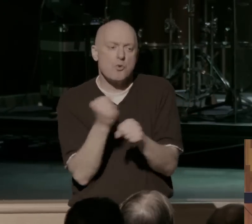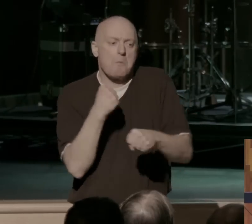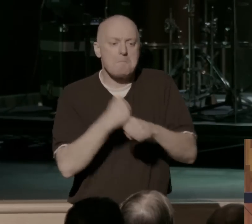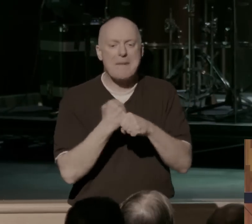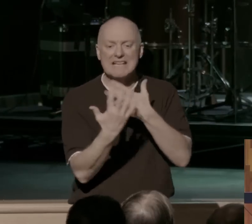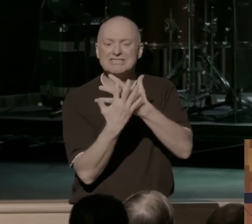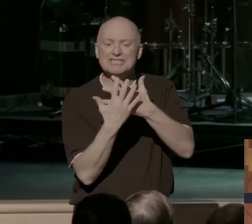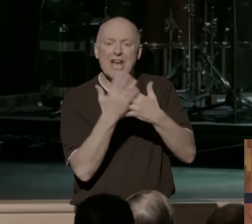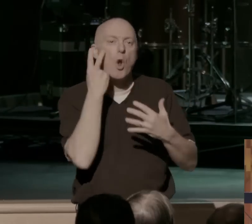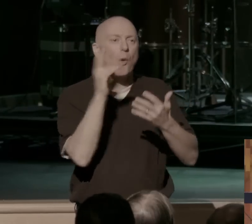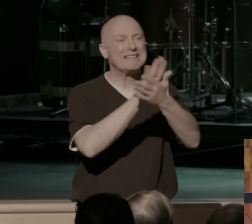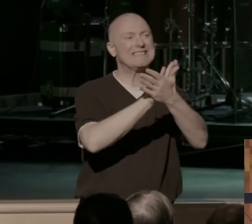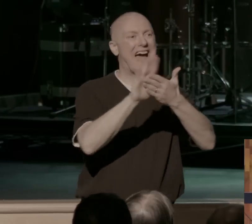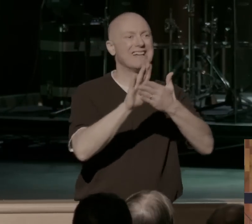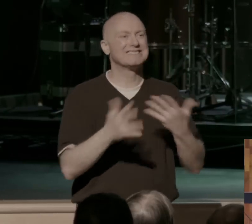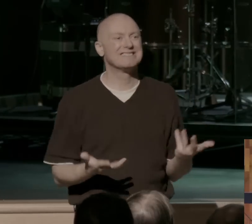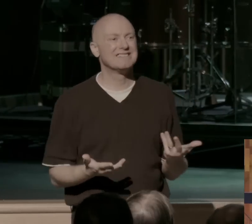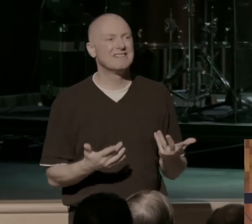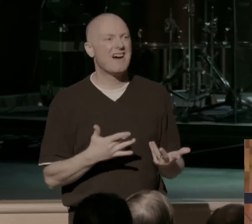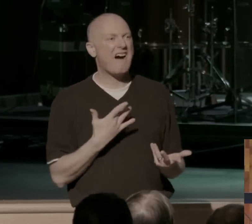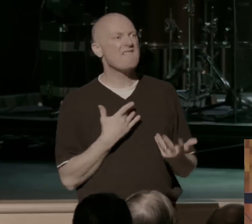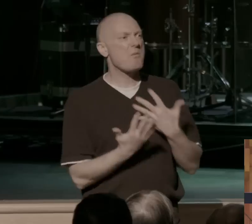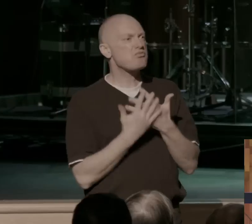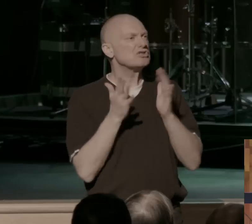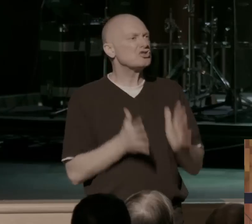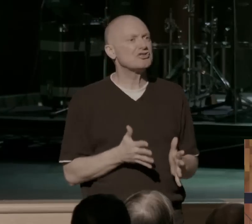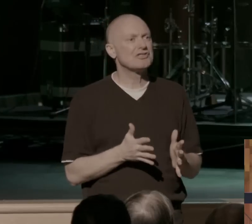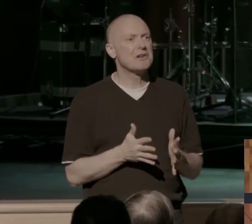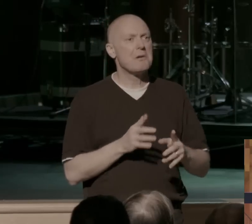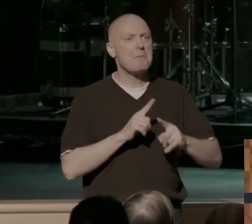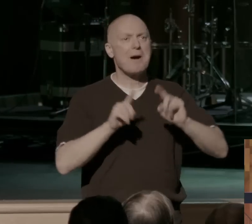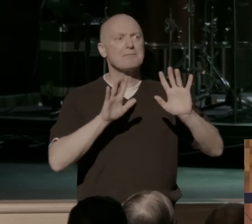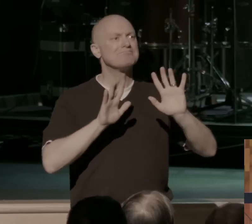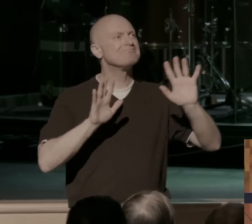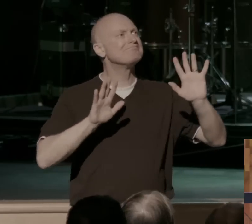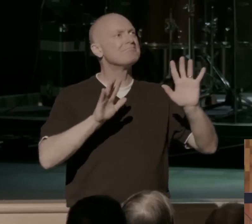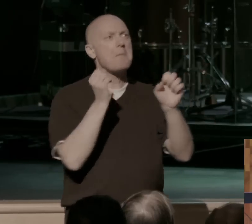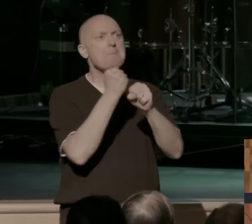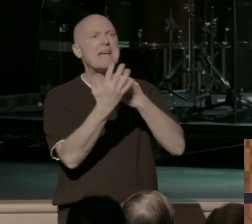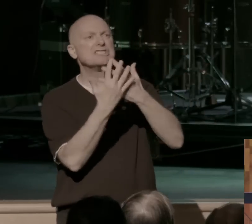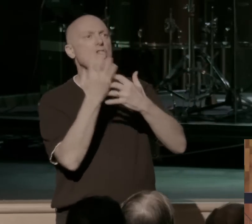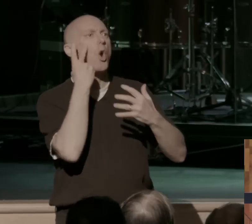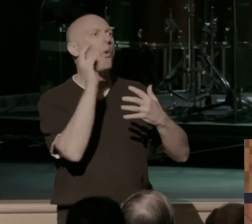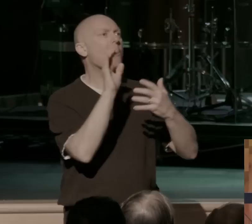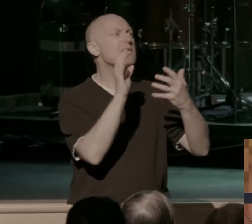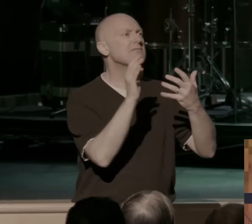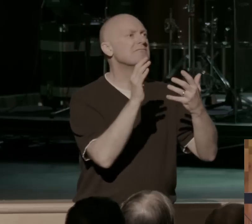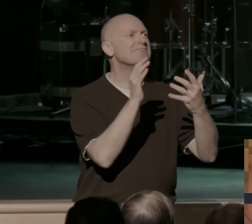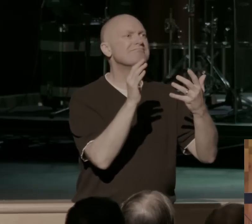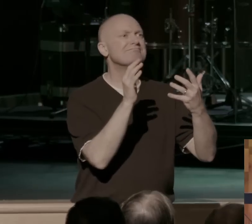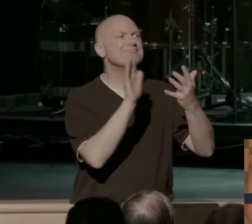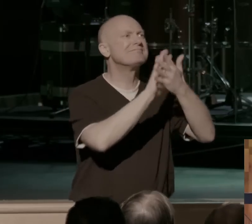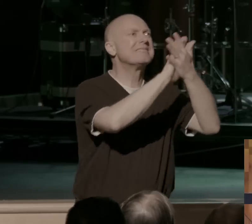jail cell look a little nicer, and, and you try to, to have that be your freedom, and you think, well, come on, Jesus, just calm down. This isn't too bad.